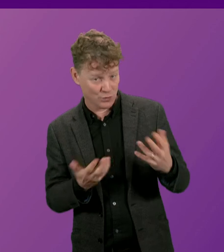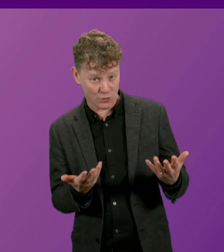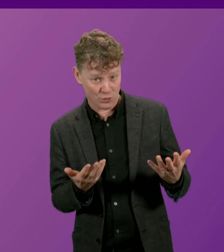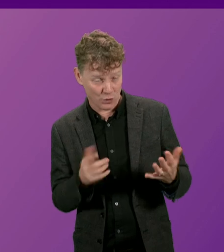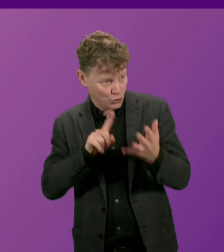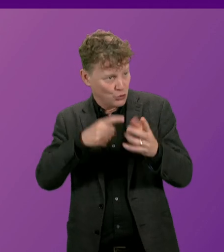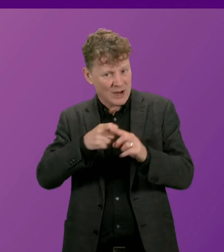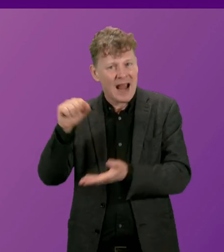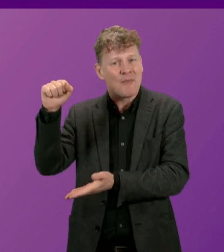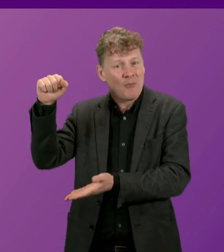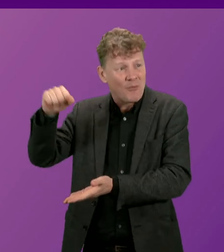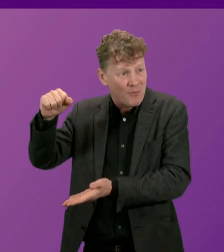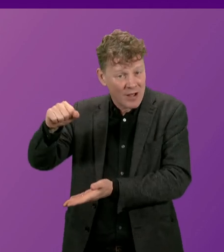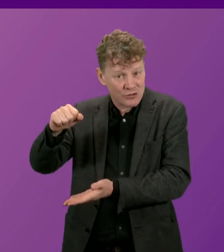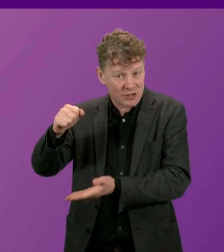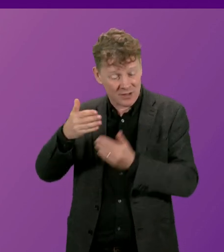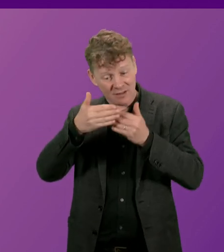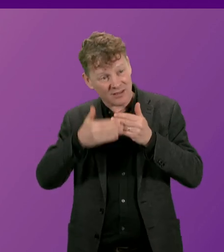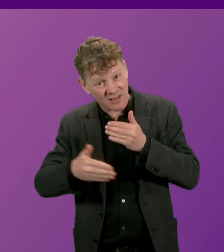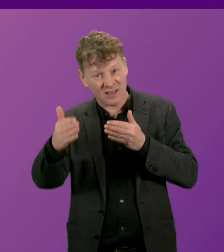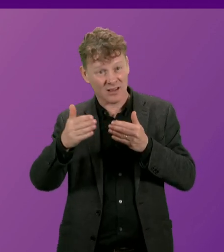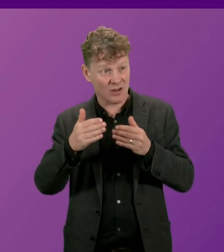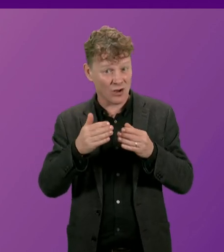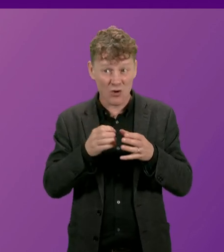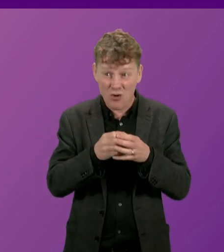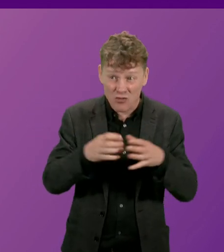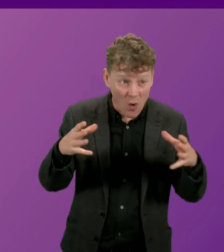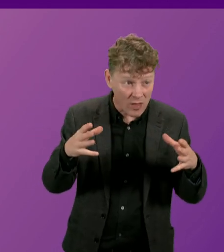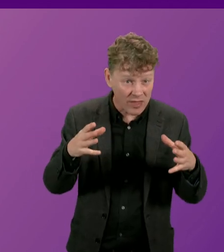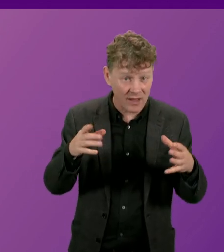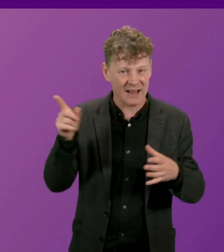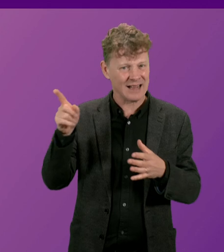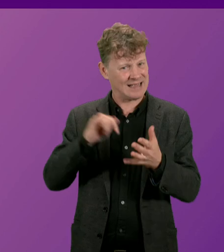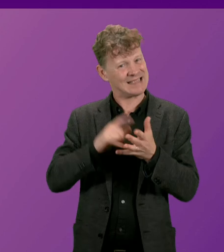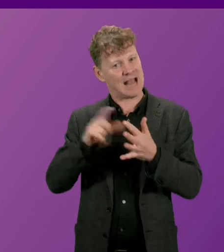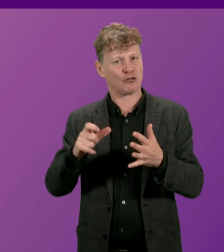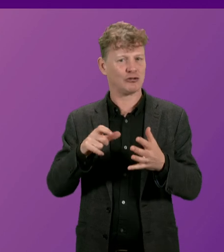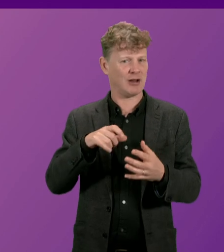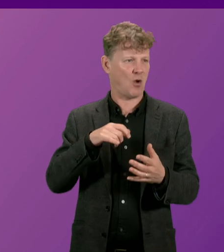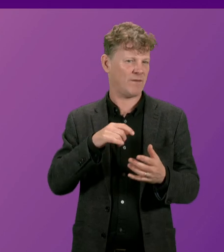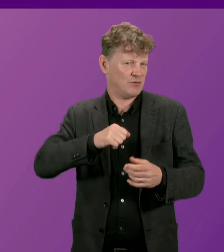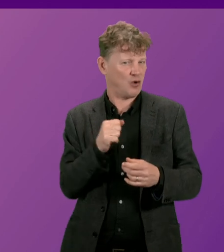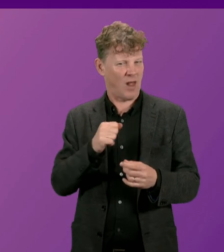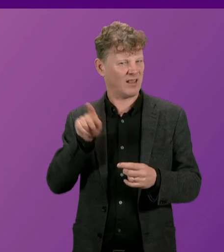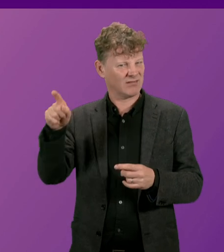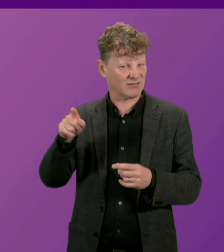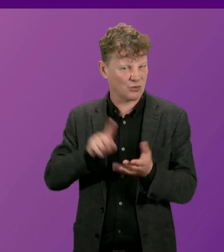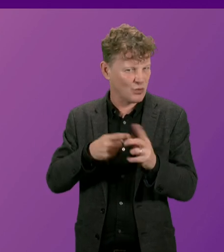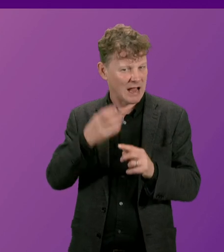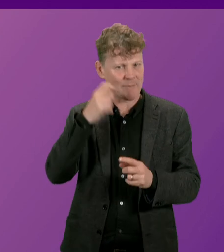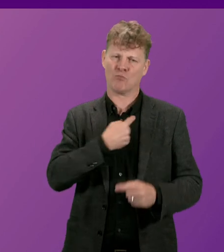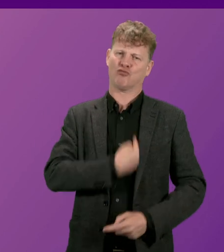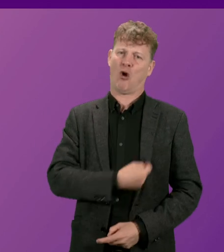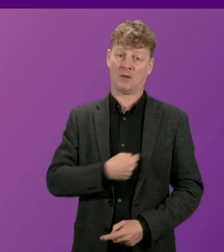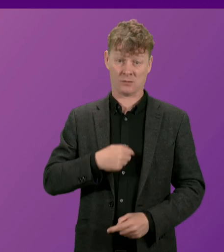budget will usher in a new era of growth promised by the Secretary of State for Scotland? First Minister. Present